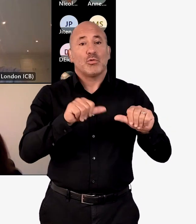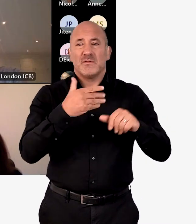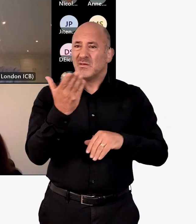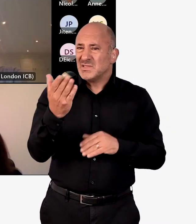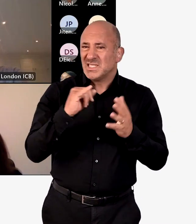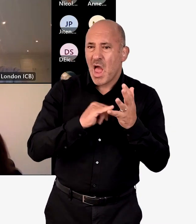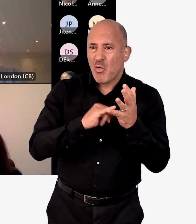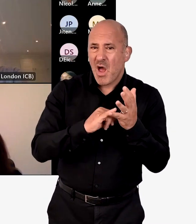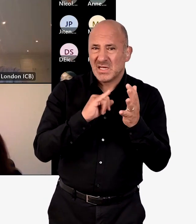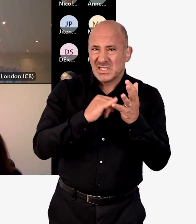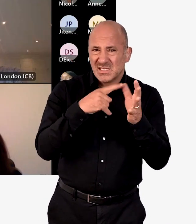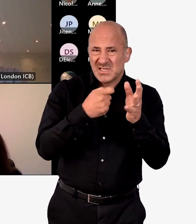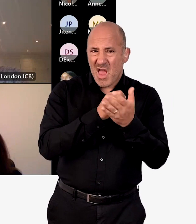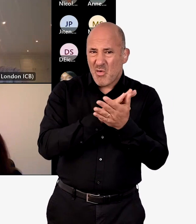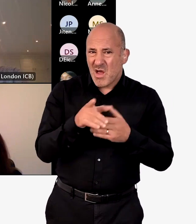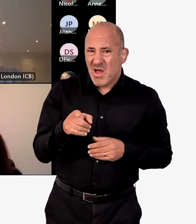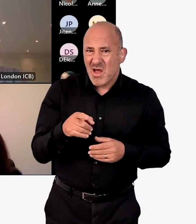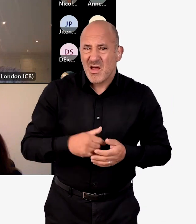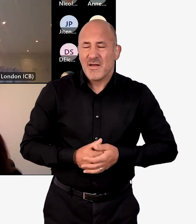approving the documents.